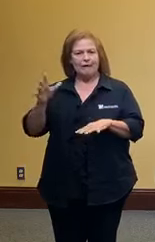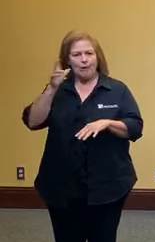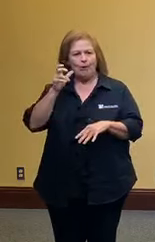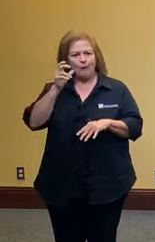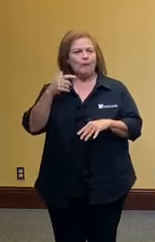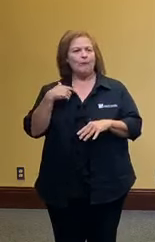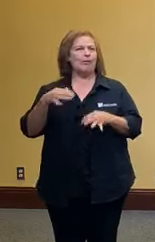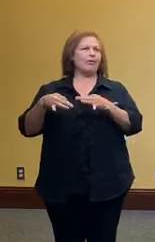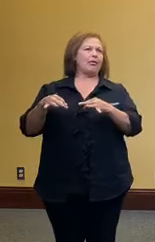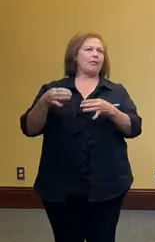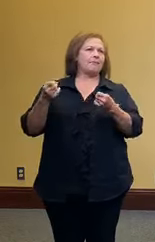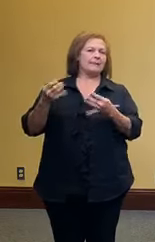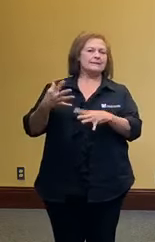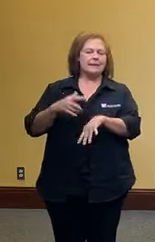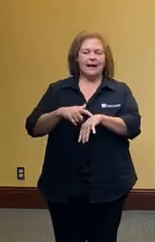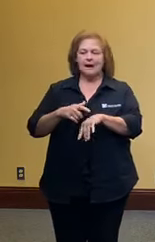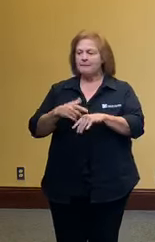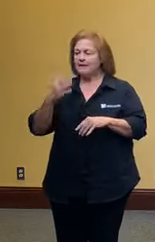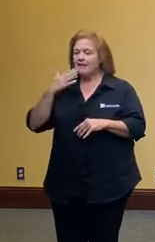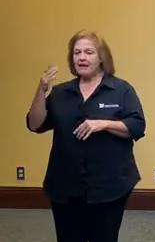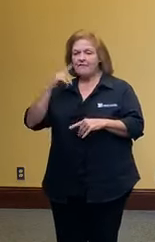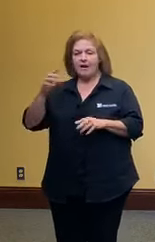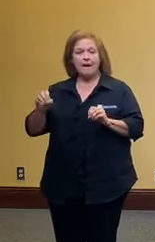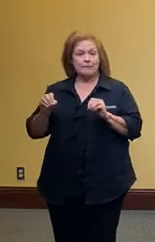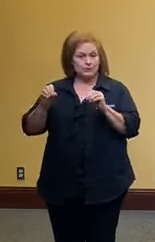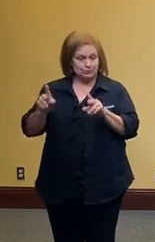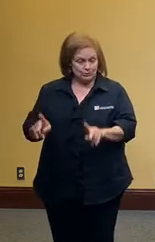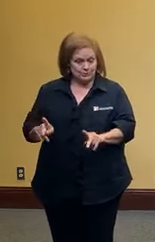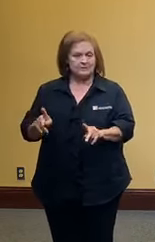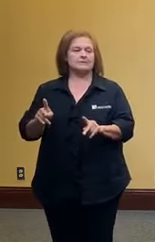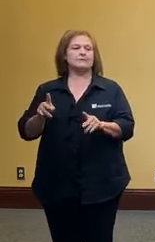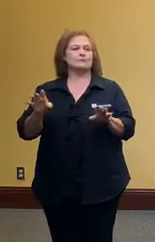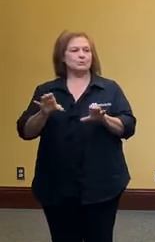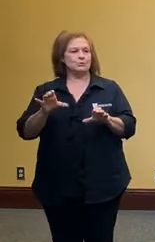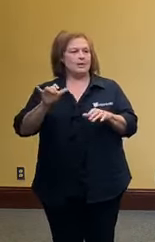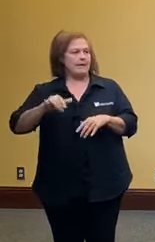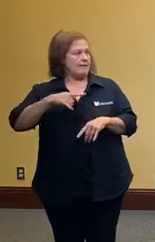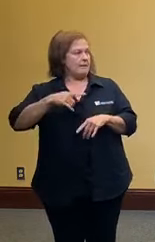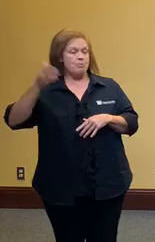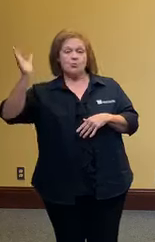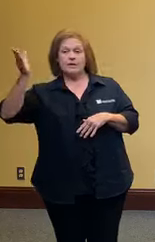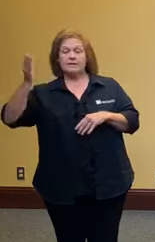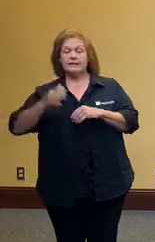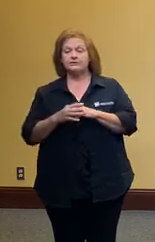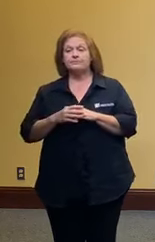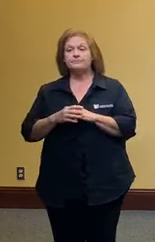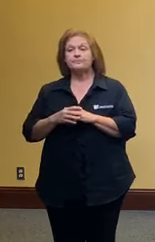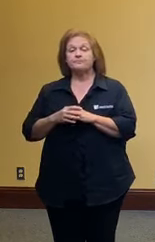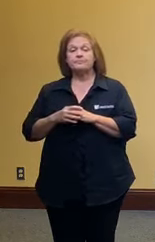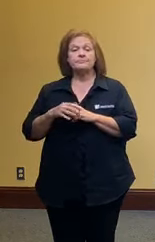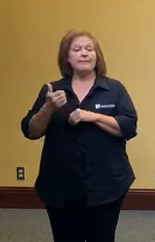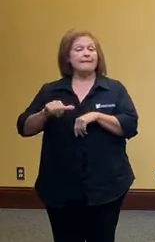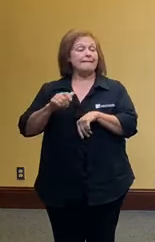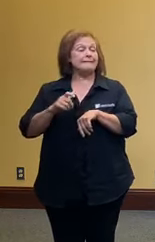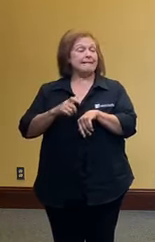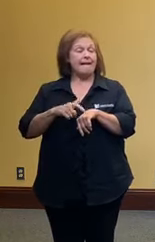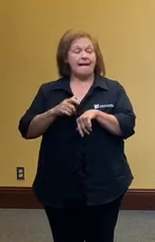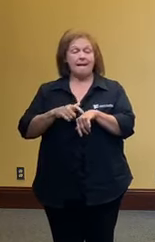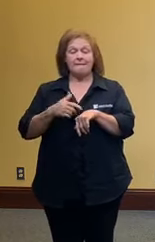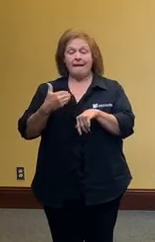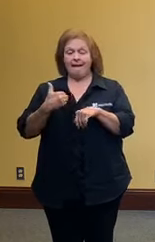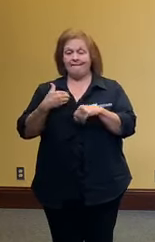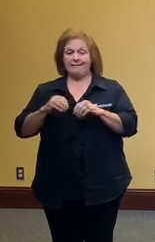many times but uh thank you mayor for the opportunity to uh to do this um you know during any epidemic and and